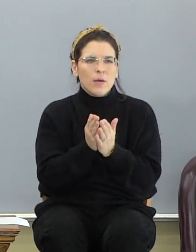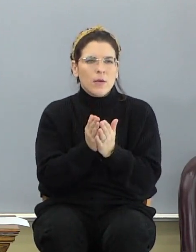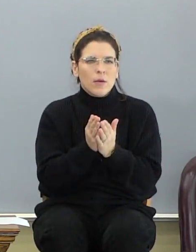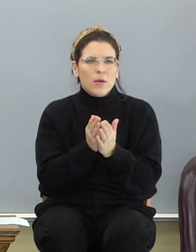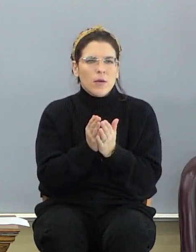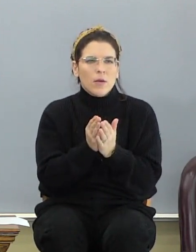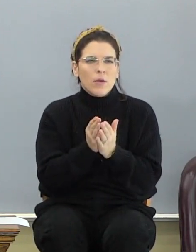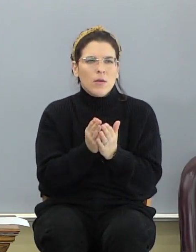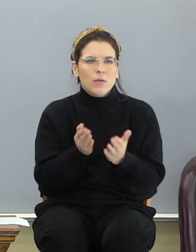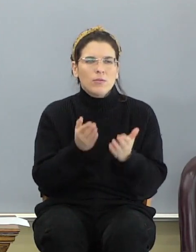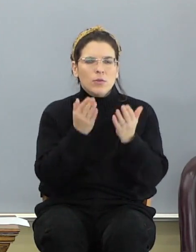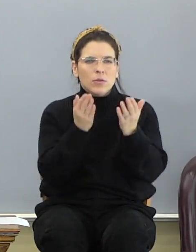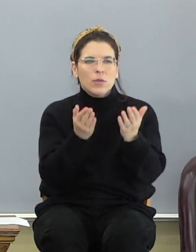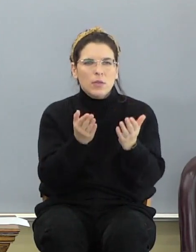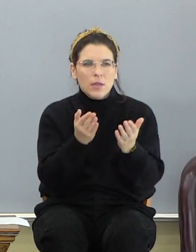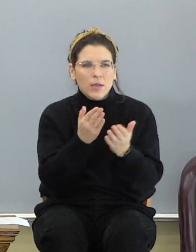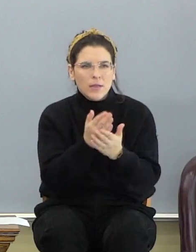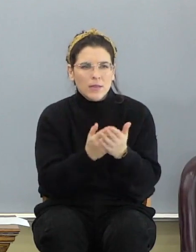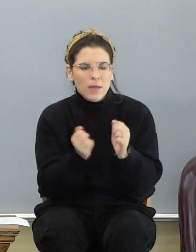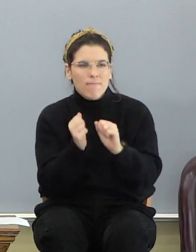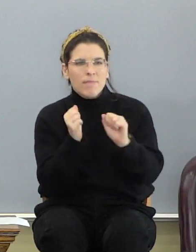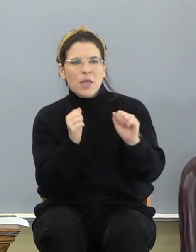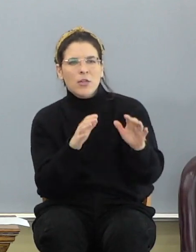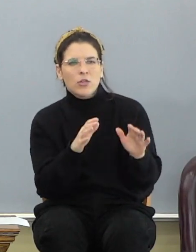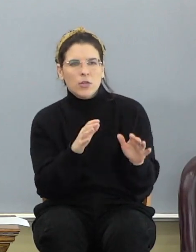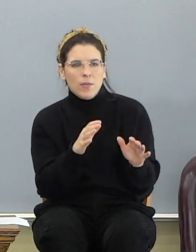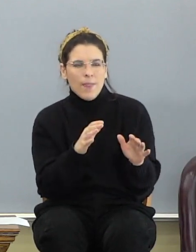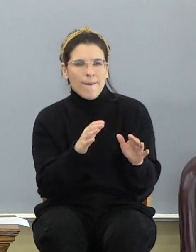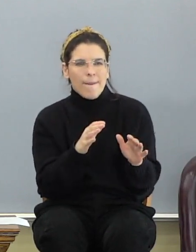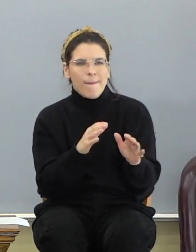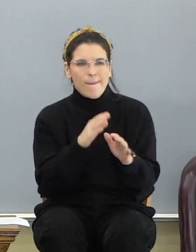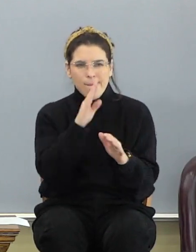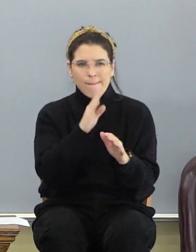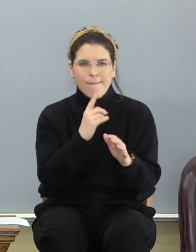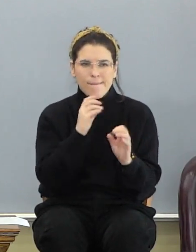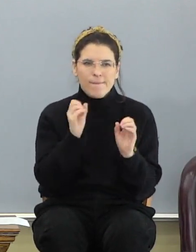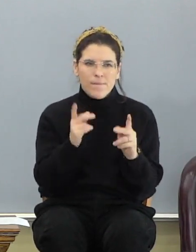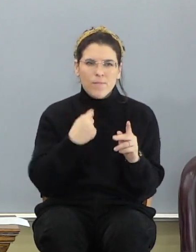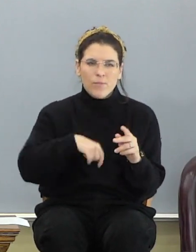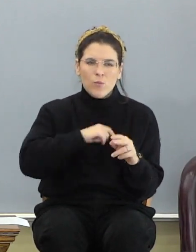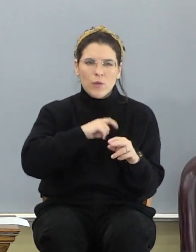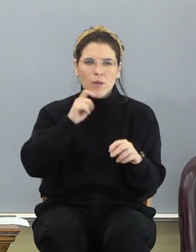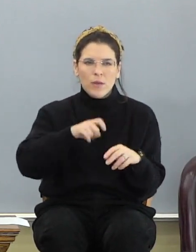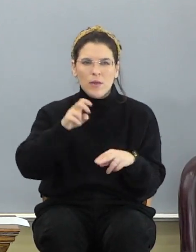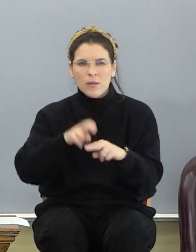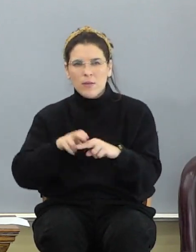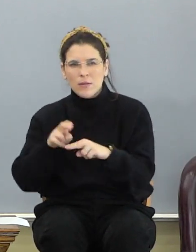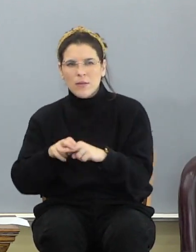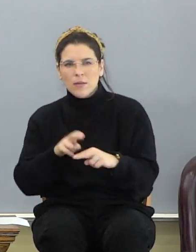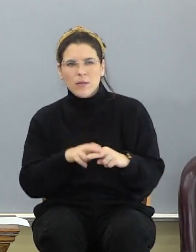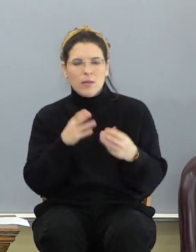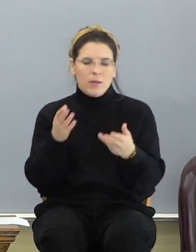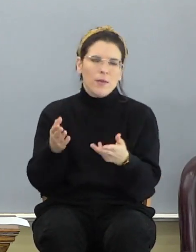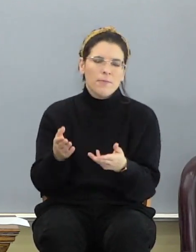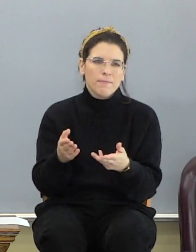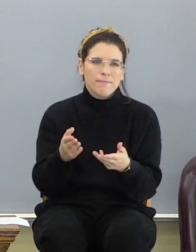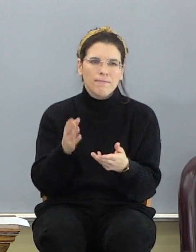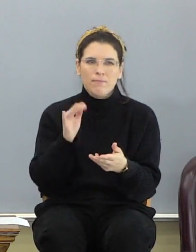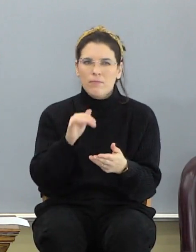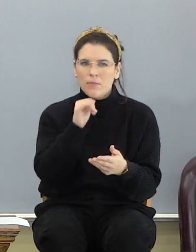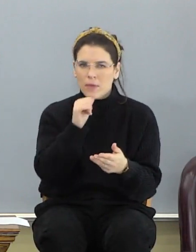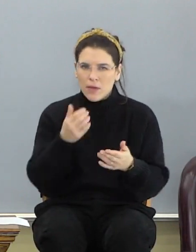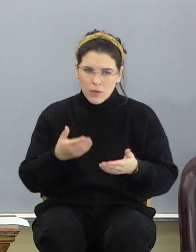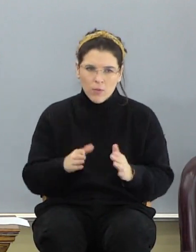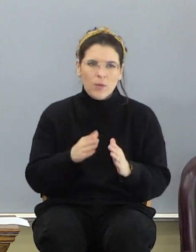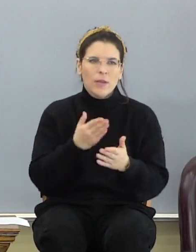presented as some magic. That God said, okay, we need some seats. There they are. No. That's not the